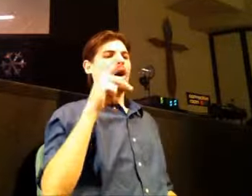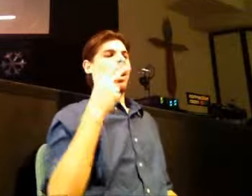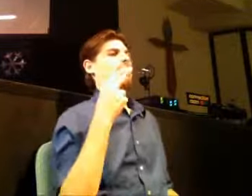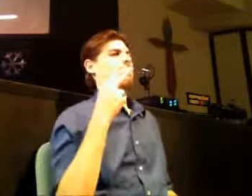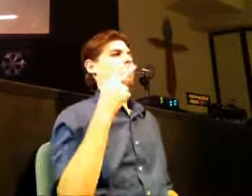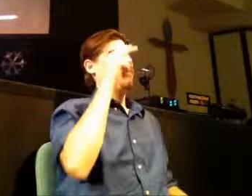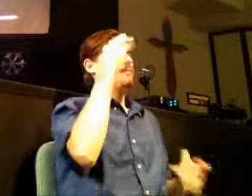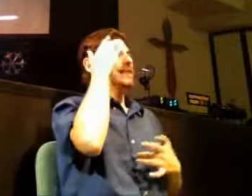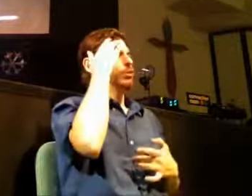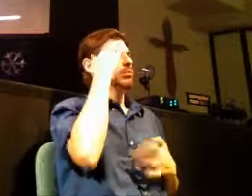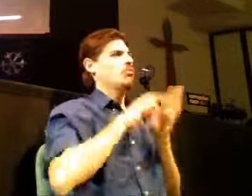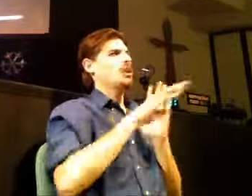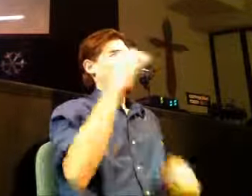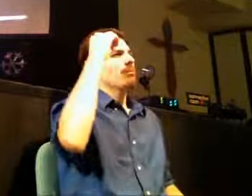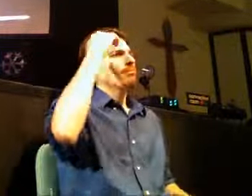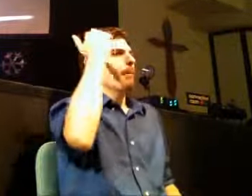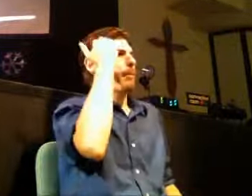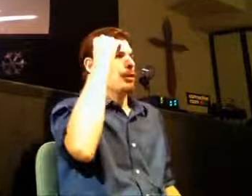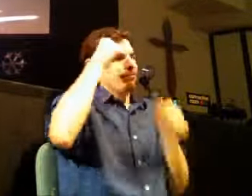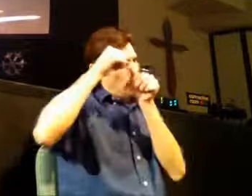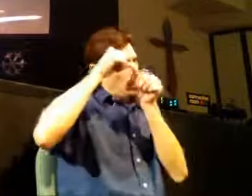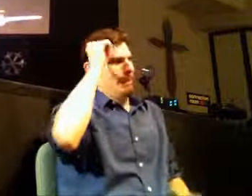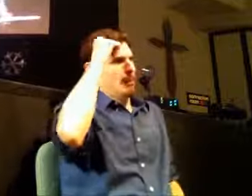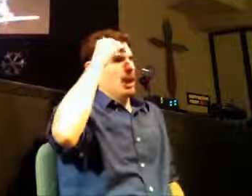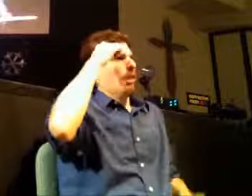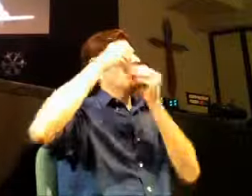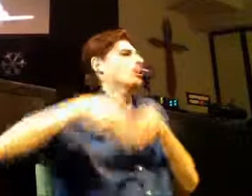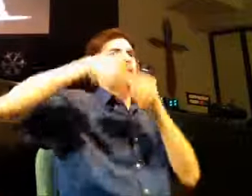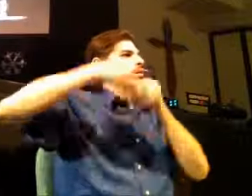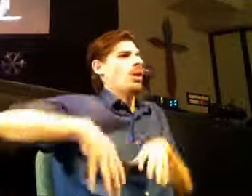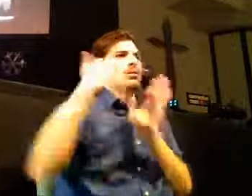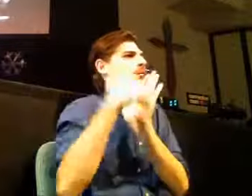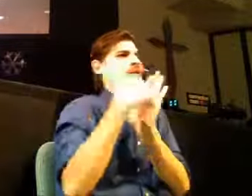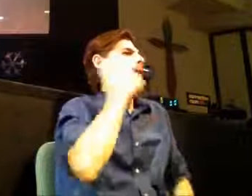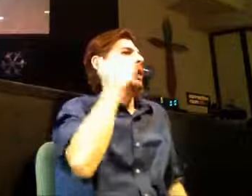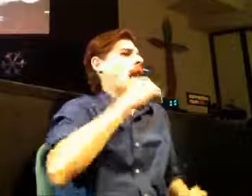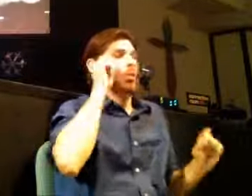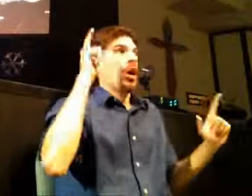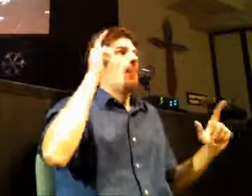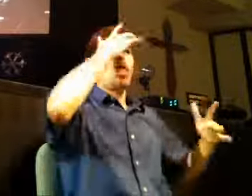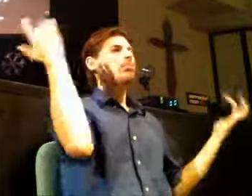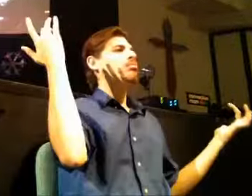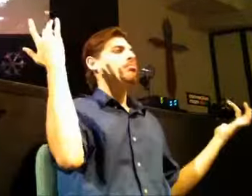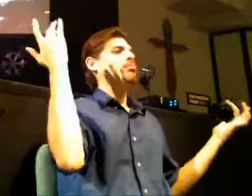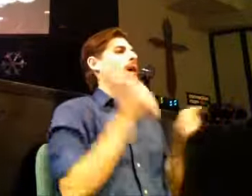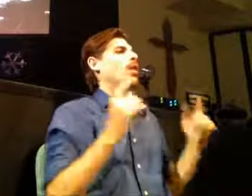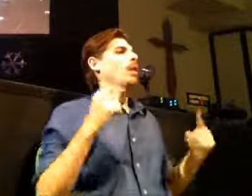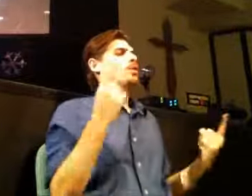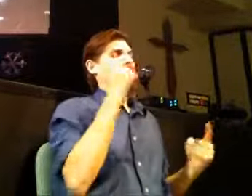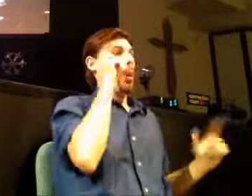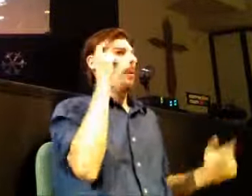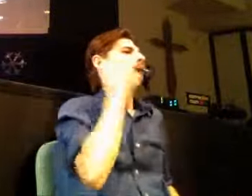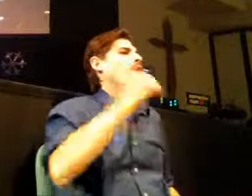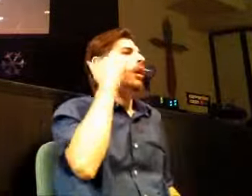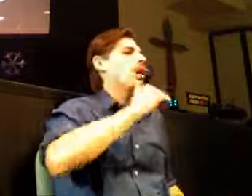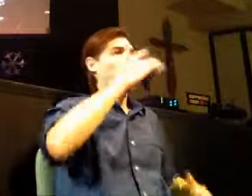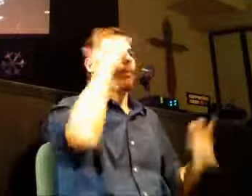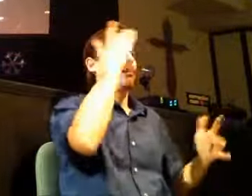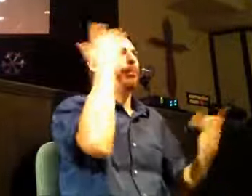uh all your memories like like every 12 to 24 hours and so this poor guy would wake up every day and virtually not remember how there's anything in his life can you imagine that just waking up every single morning and just kind of trying to figure out all over